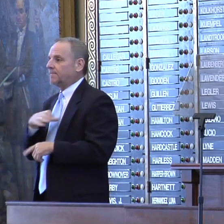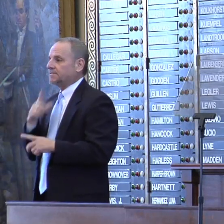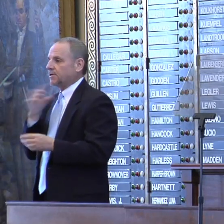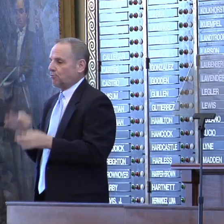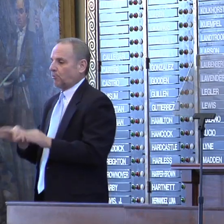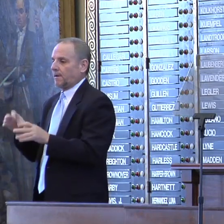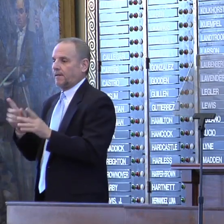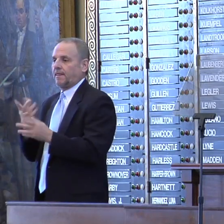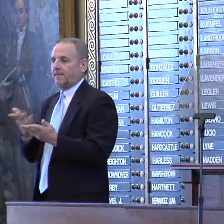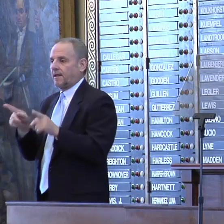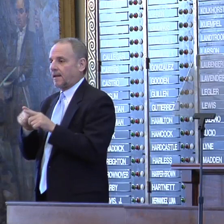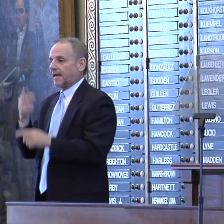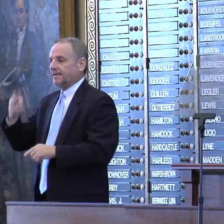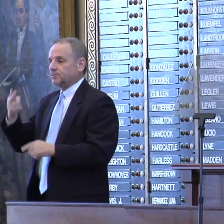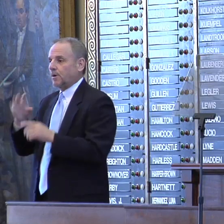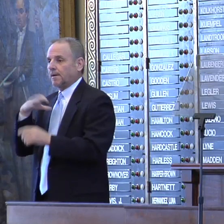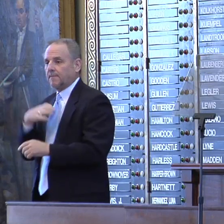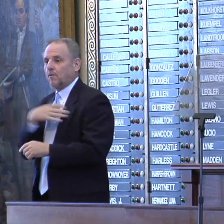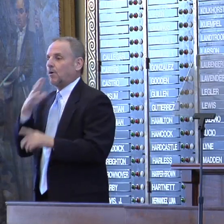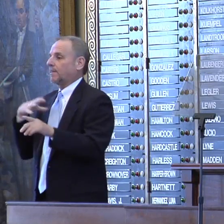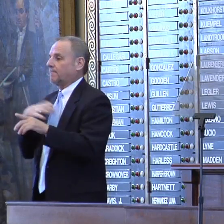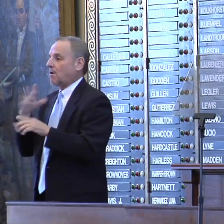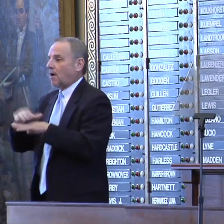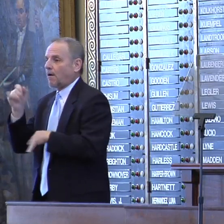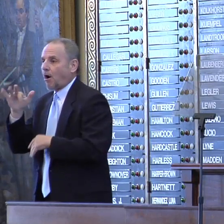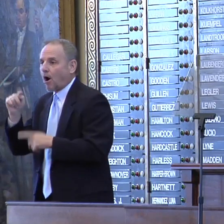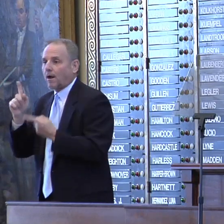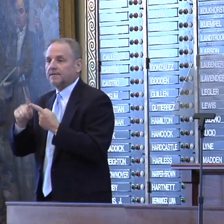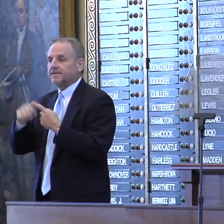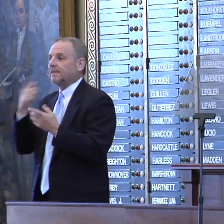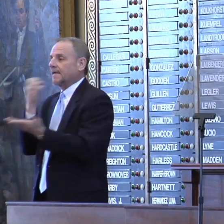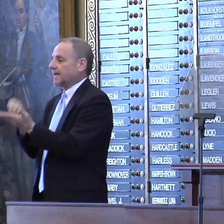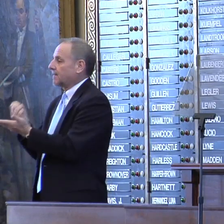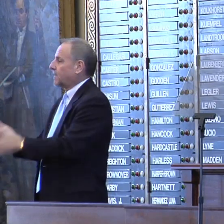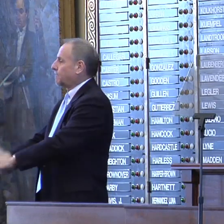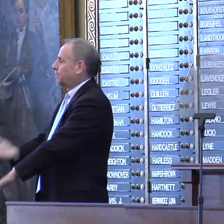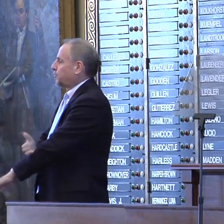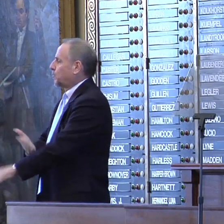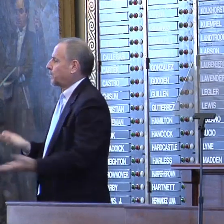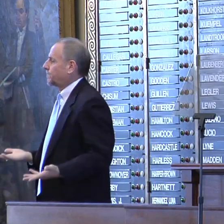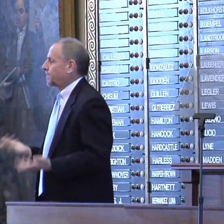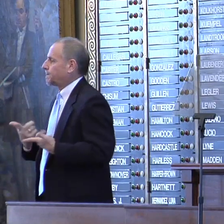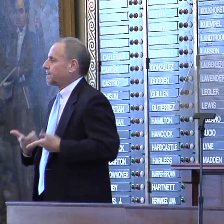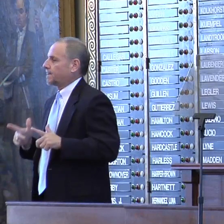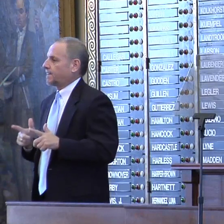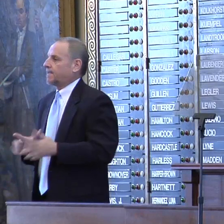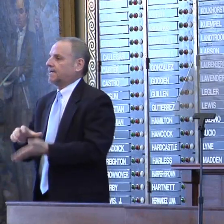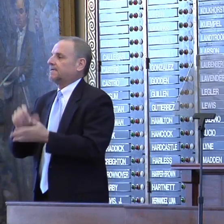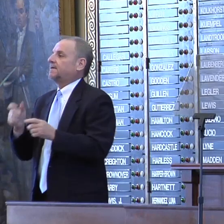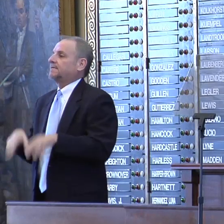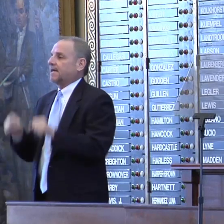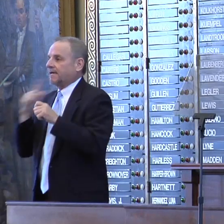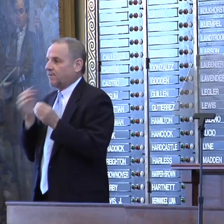entities like the Historical Commission or the Commission on the Arts until the economy improves. Let's take an even